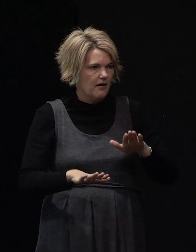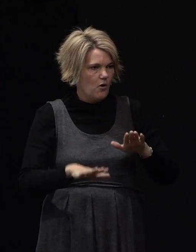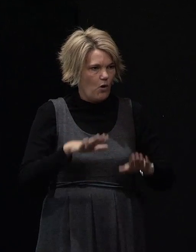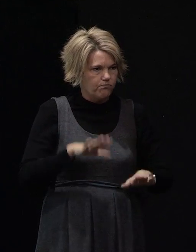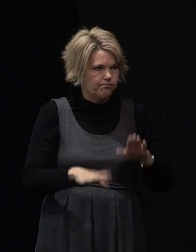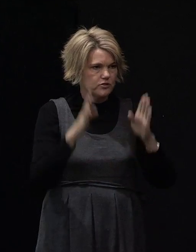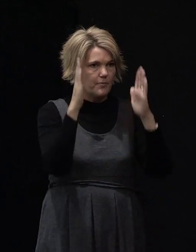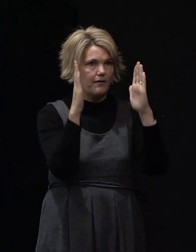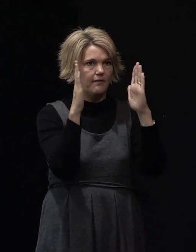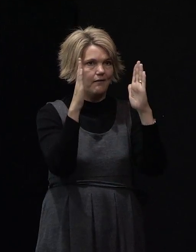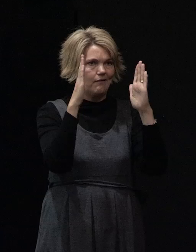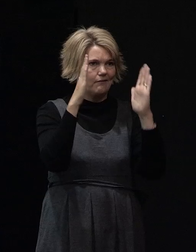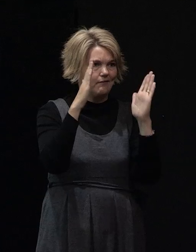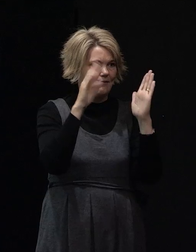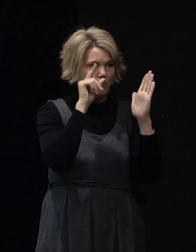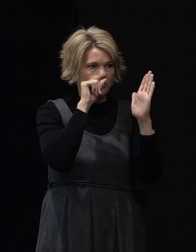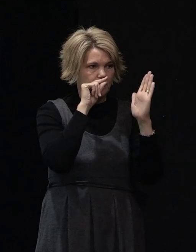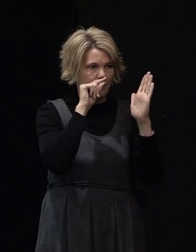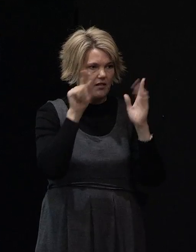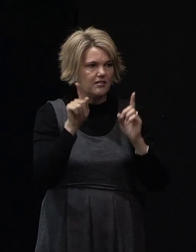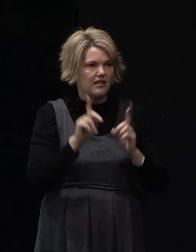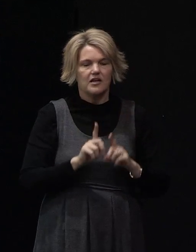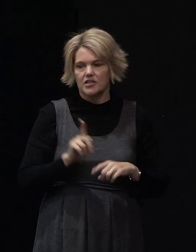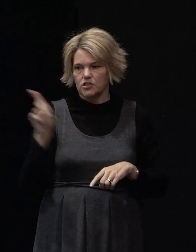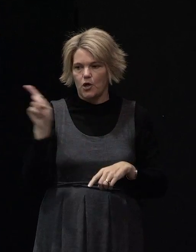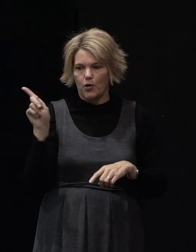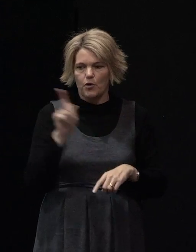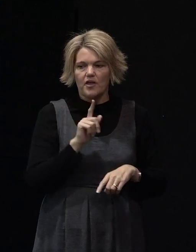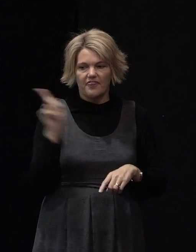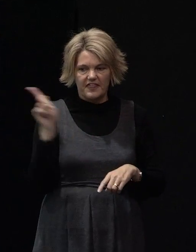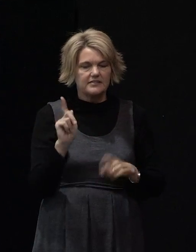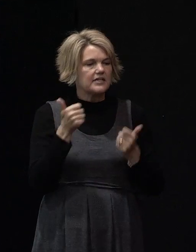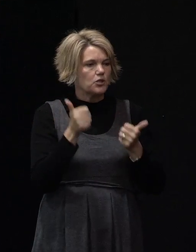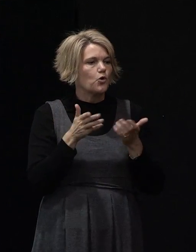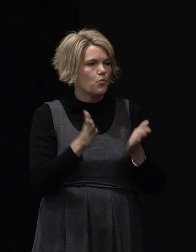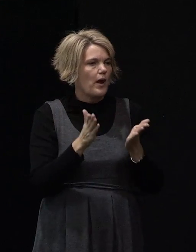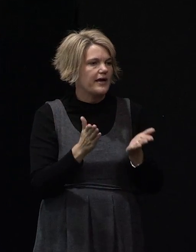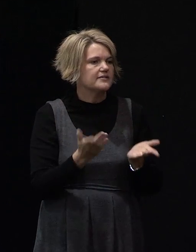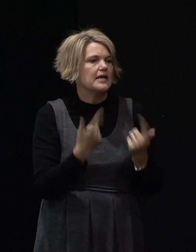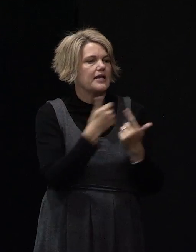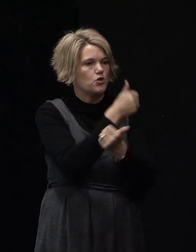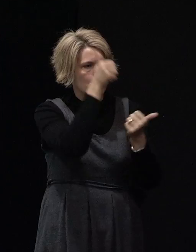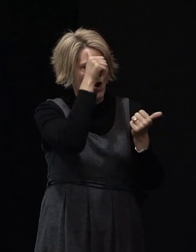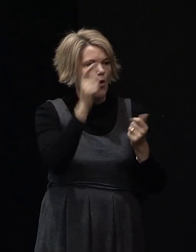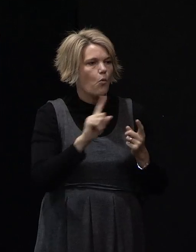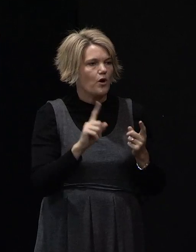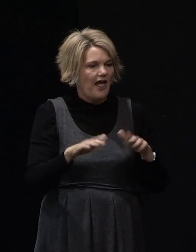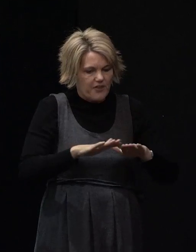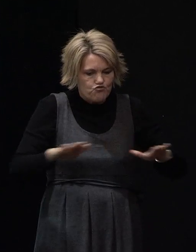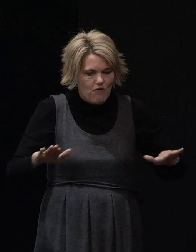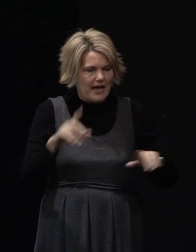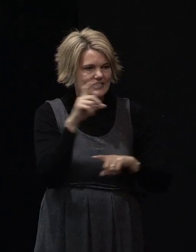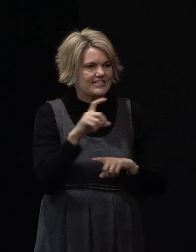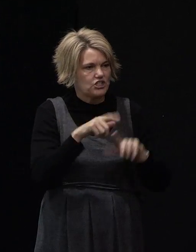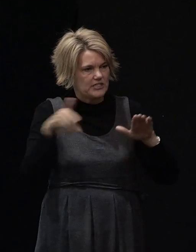So if you're doing that type of foundation this can be a very good technique to tell you how consistent are the ground conditions beneath the ground surface